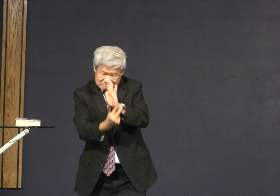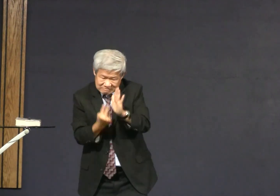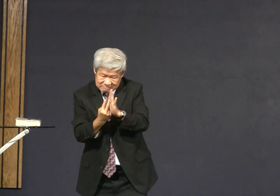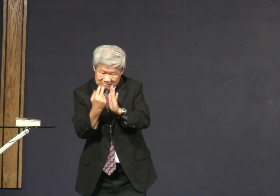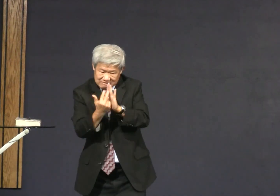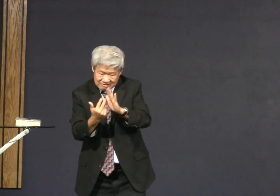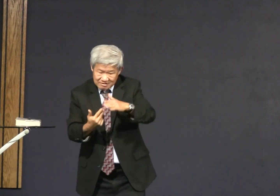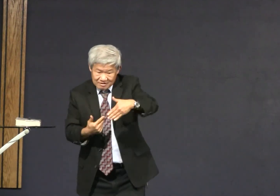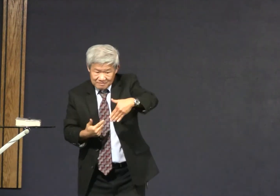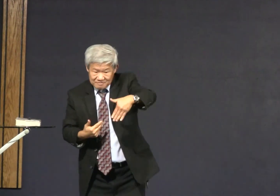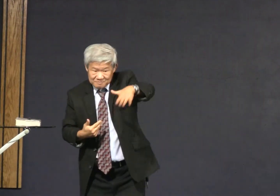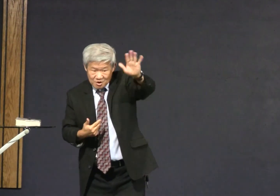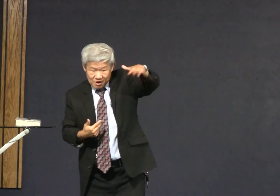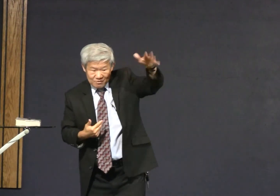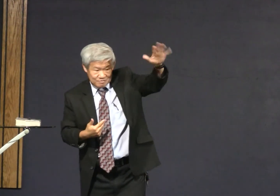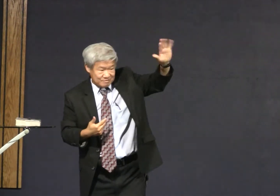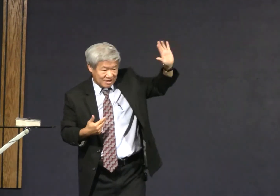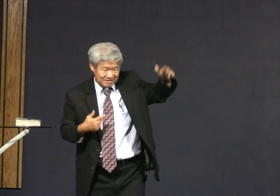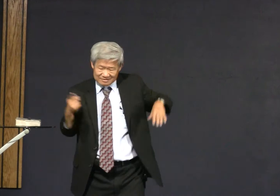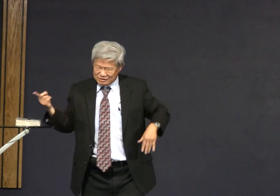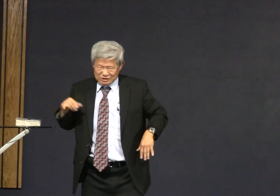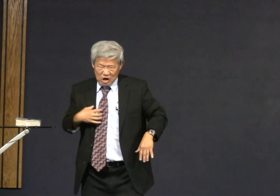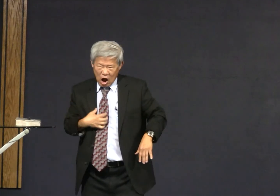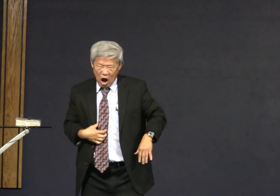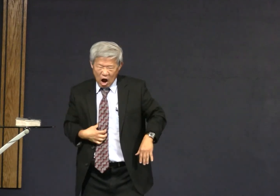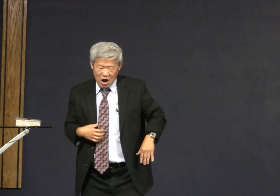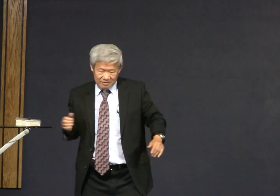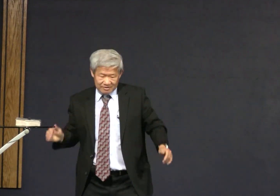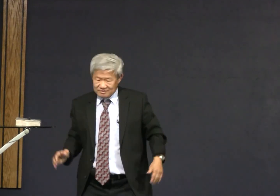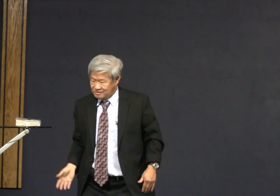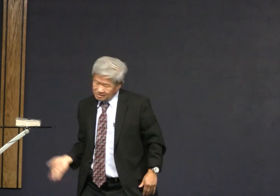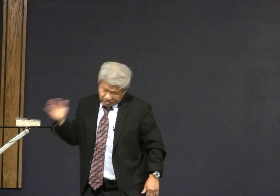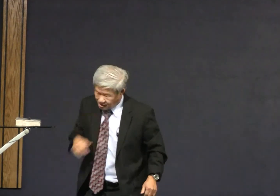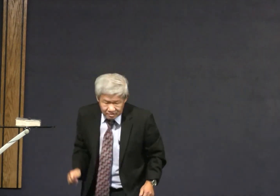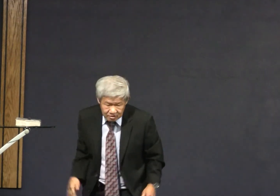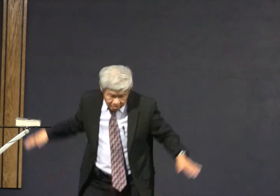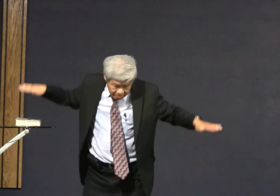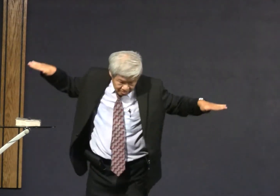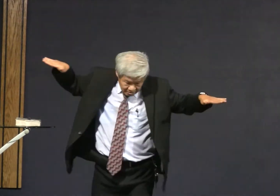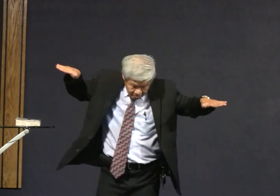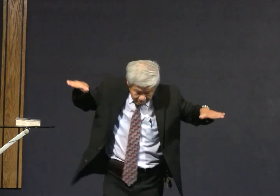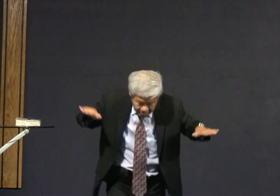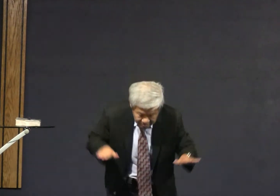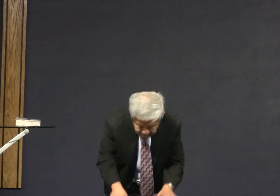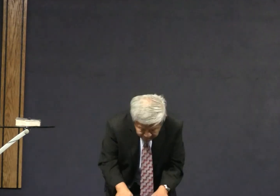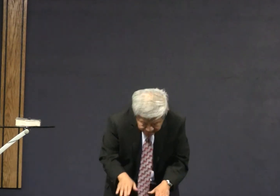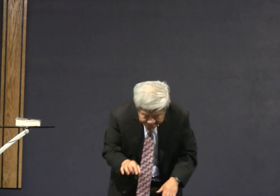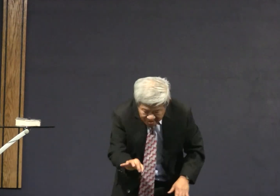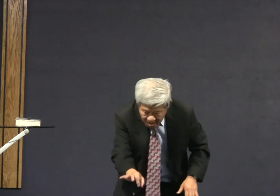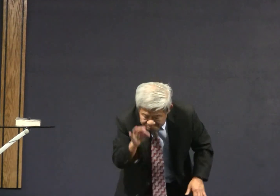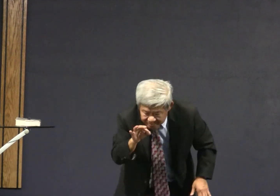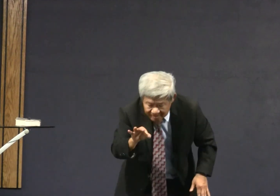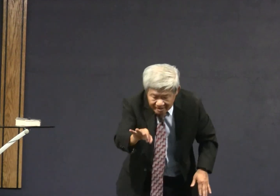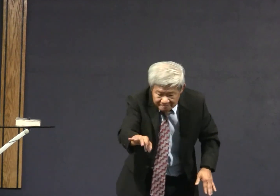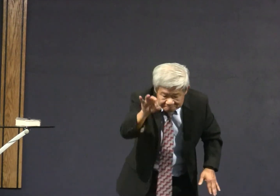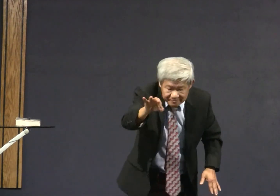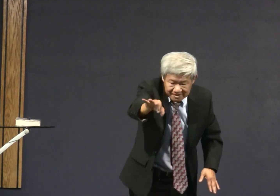and so they waited after the sower left and then they came and threw down and they